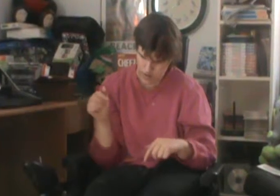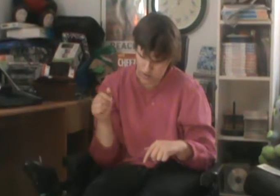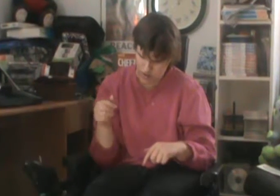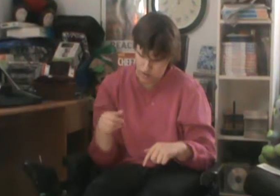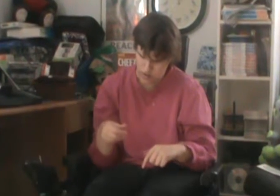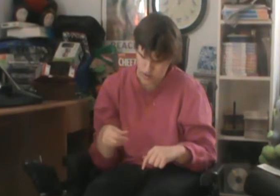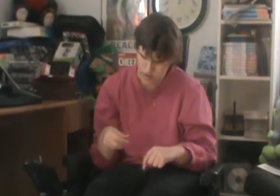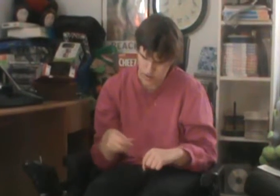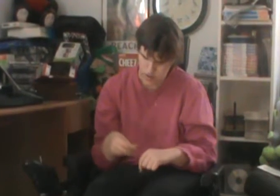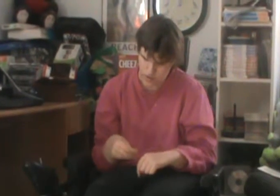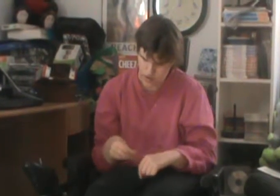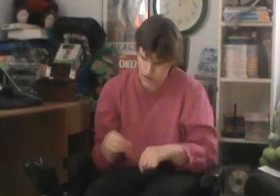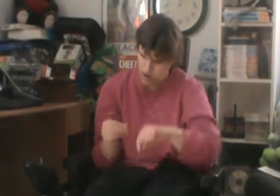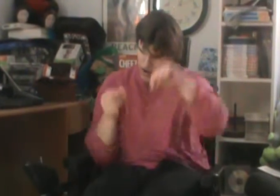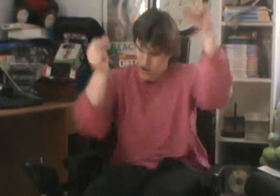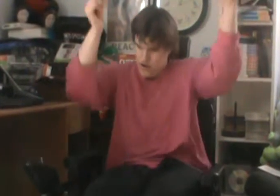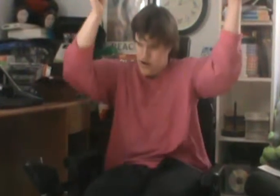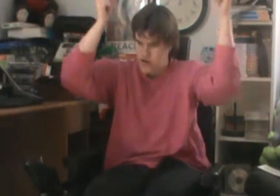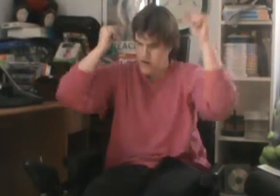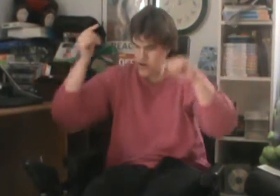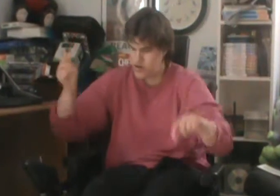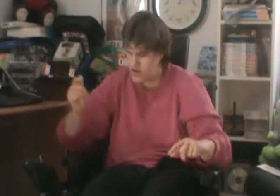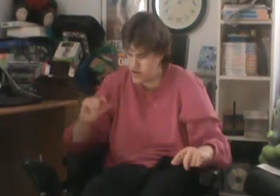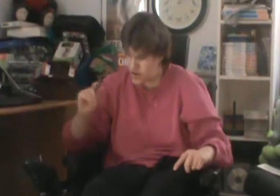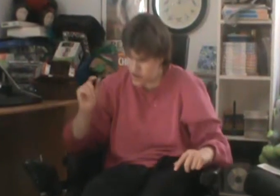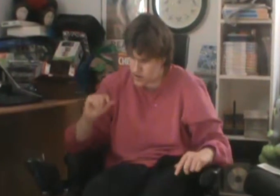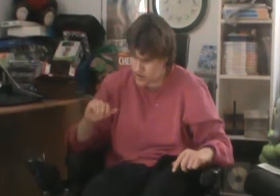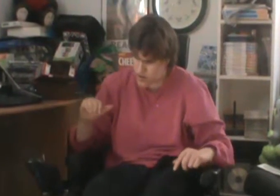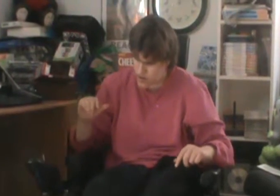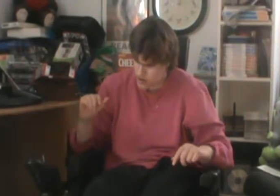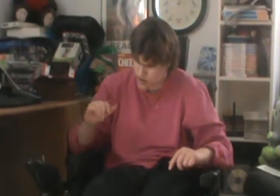A girl in my shirt That's right